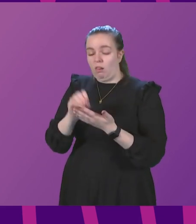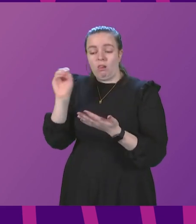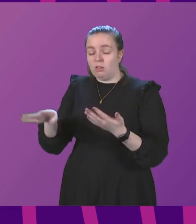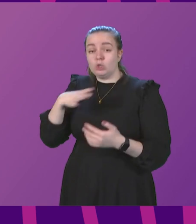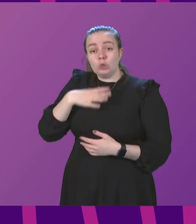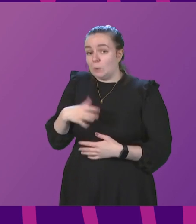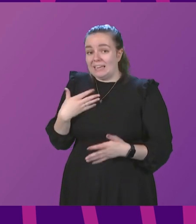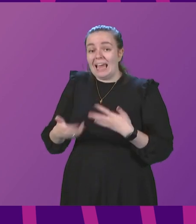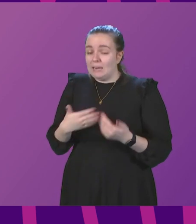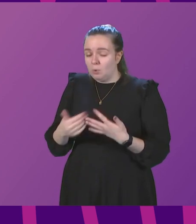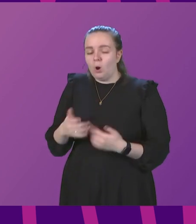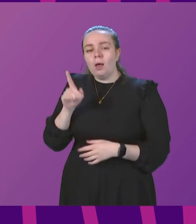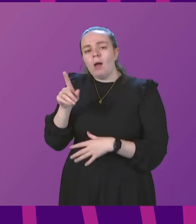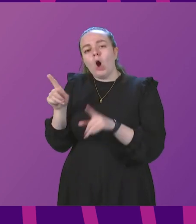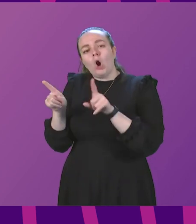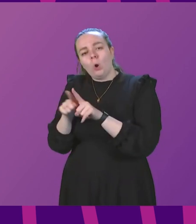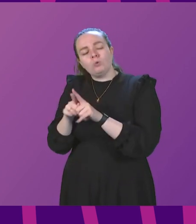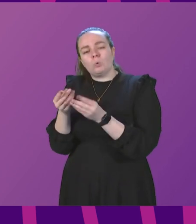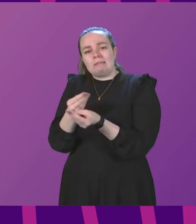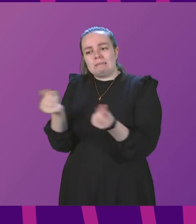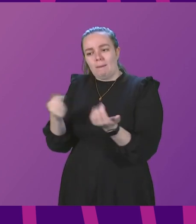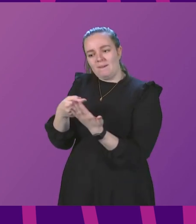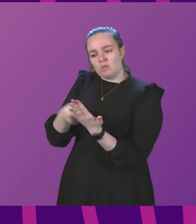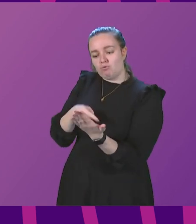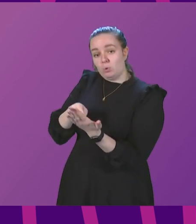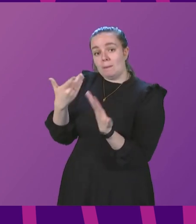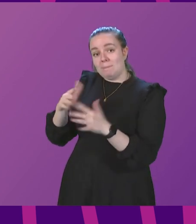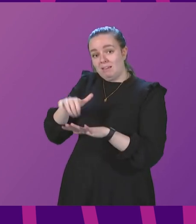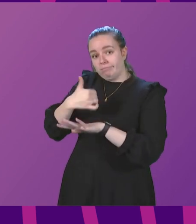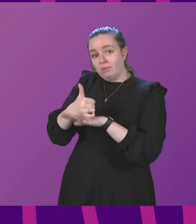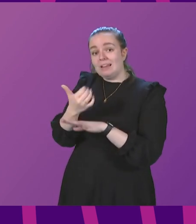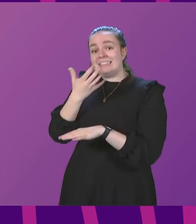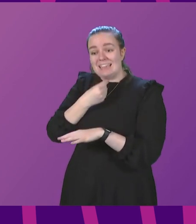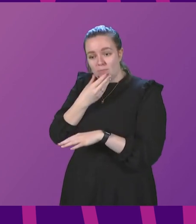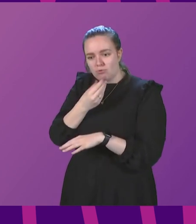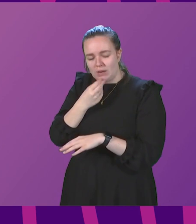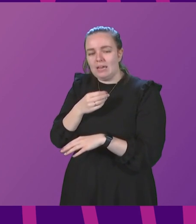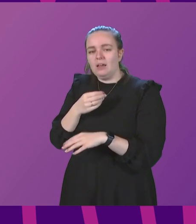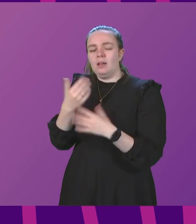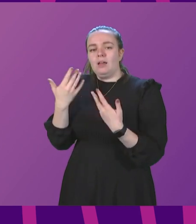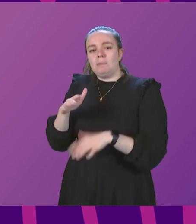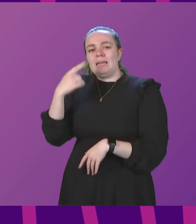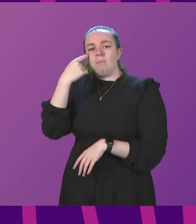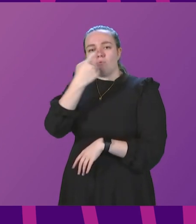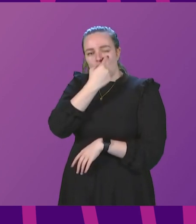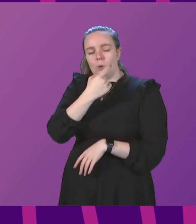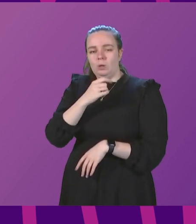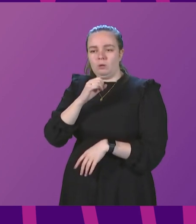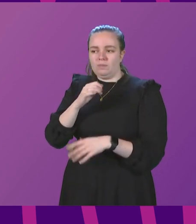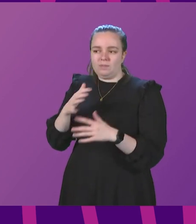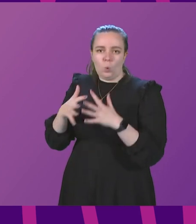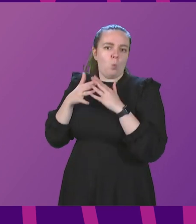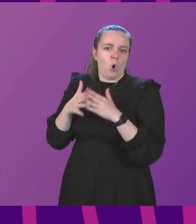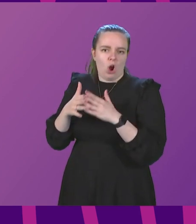anymore. But it is also the case that some of the measures that were introduced on a temporary basis have proved to be worthwhile